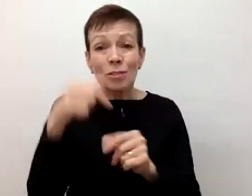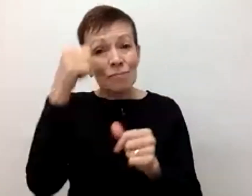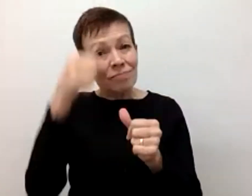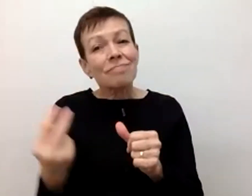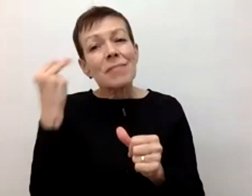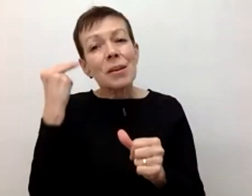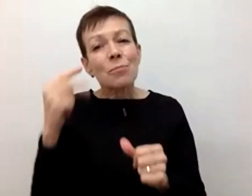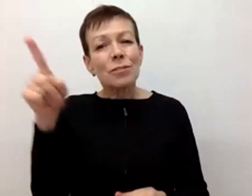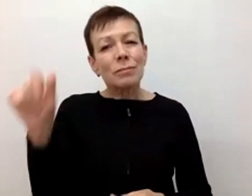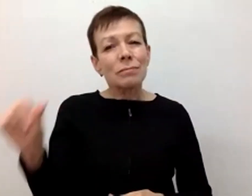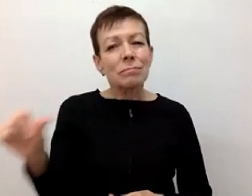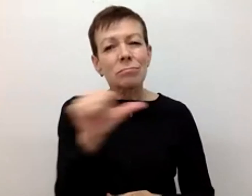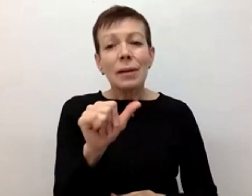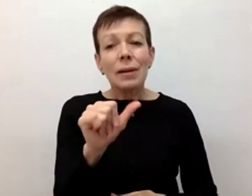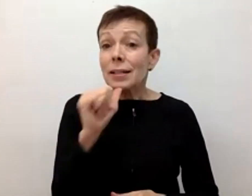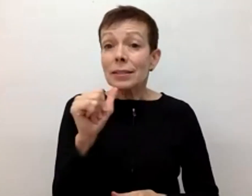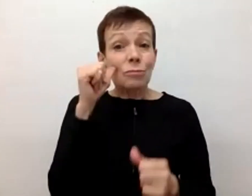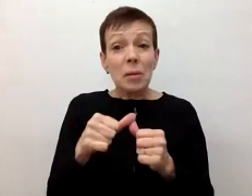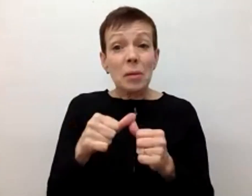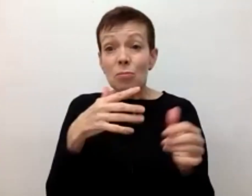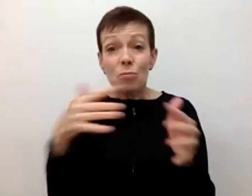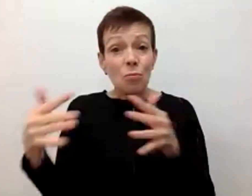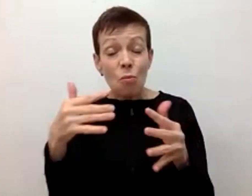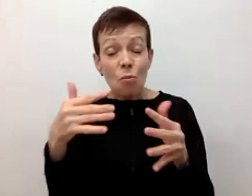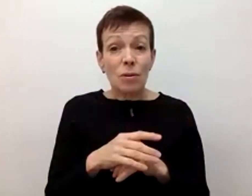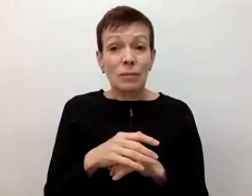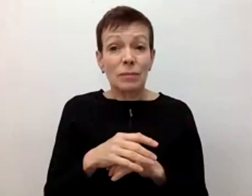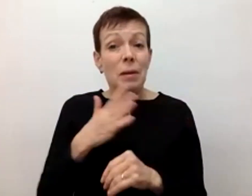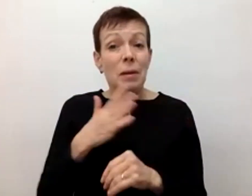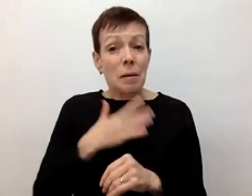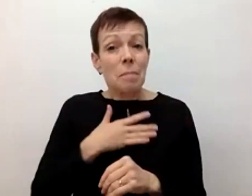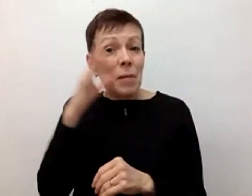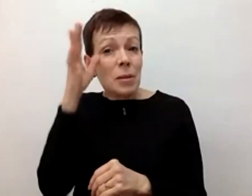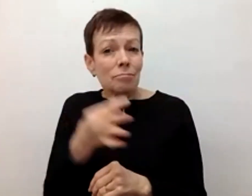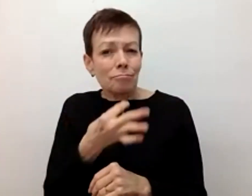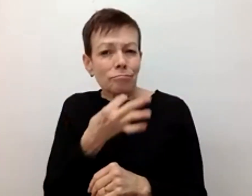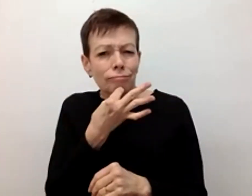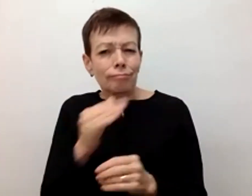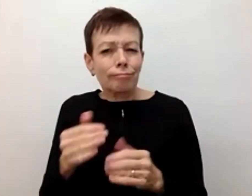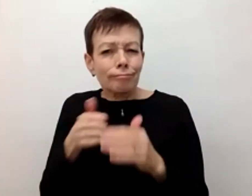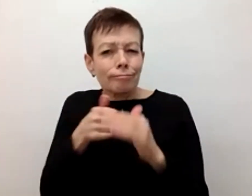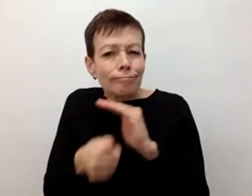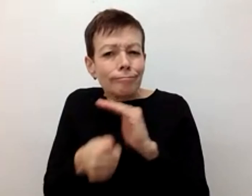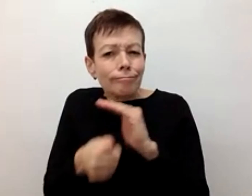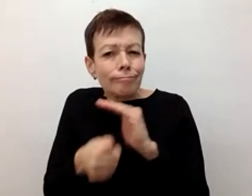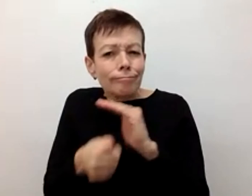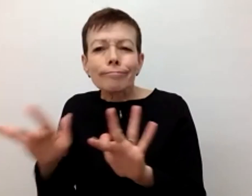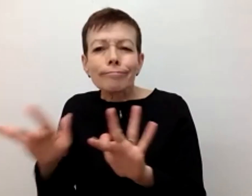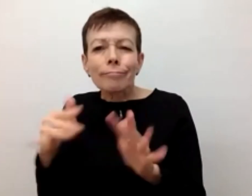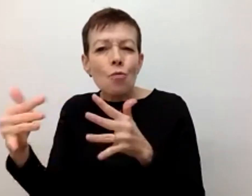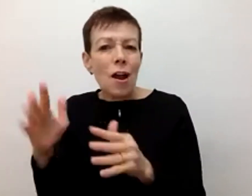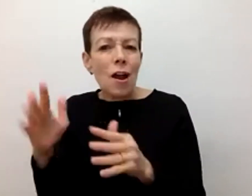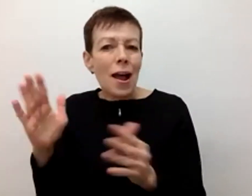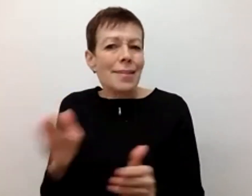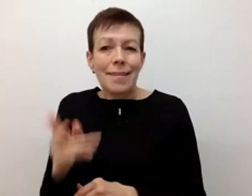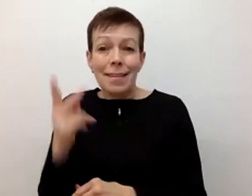of being in a war. My parents did a good job of concealing that part. I never saw them cry until we got to the Canadian border and